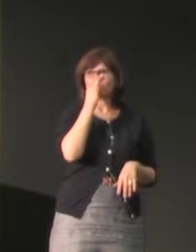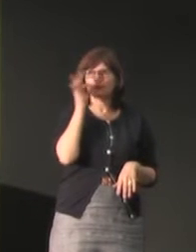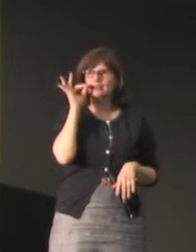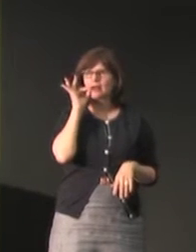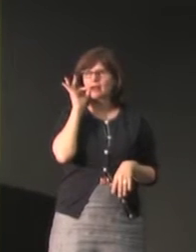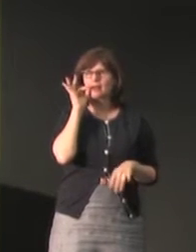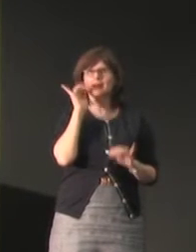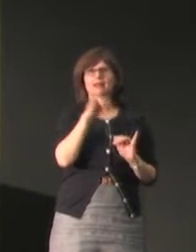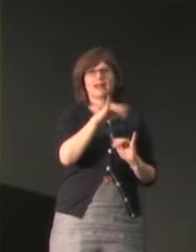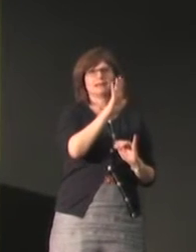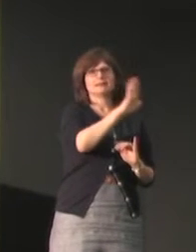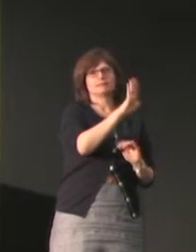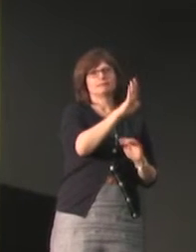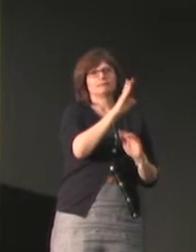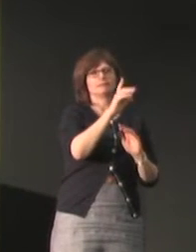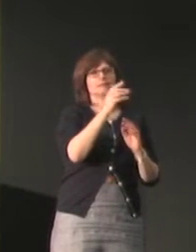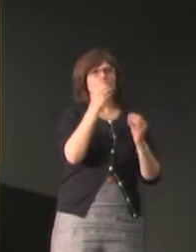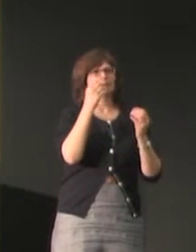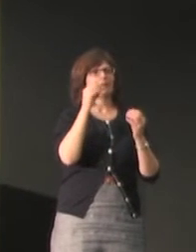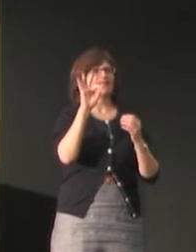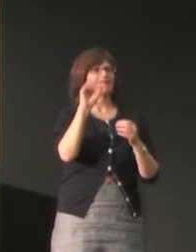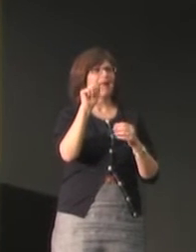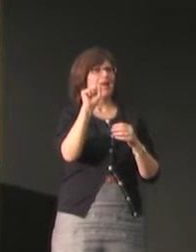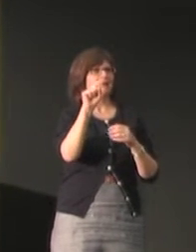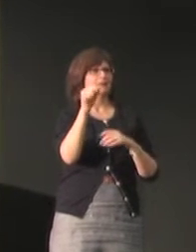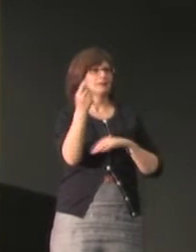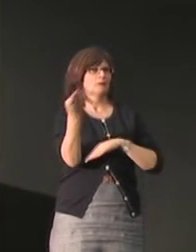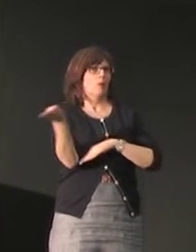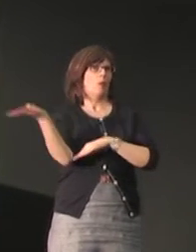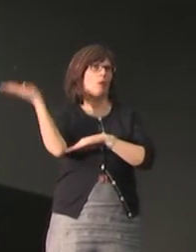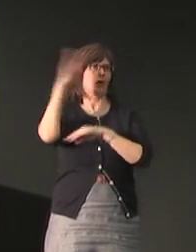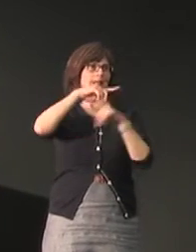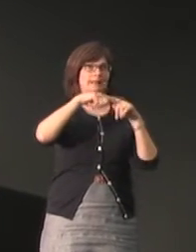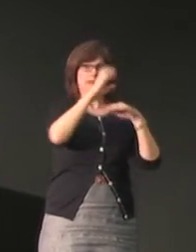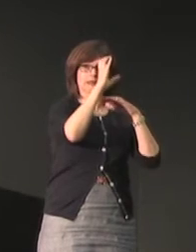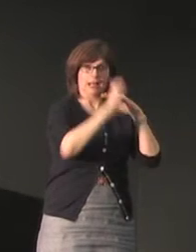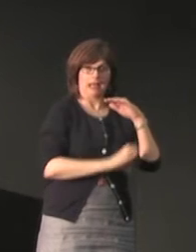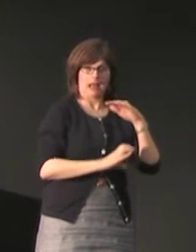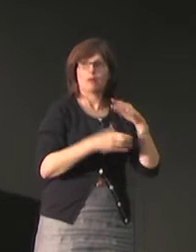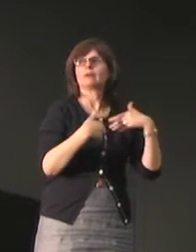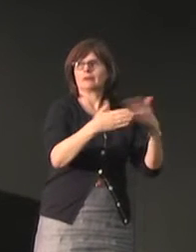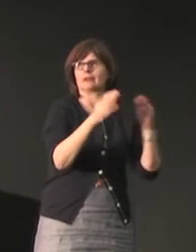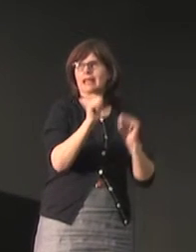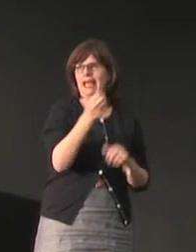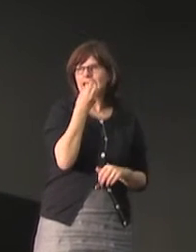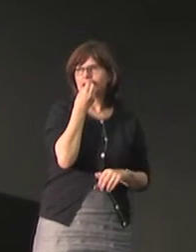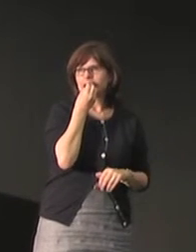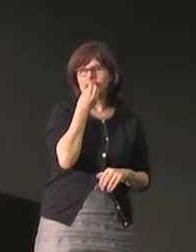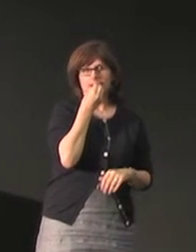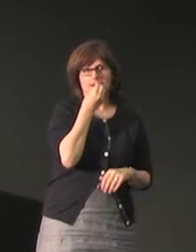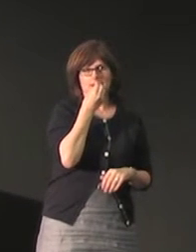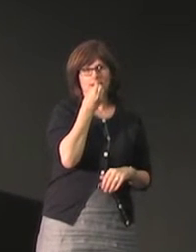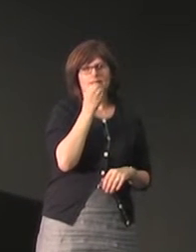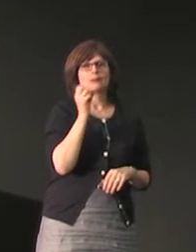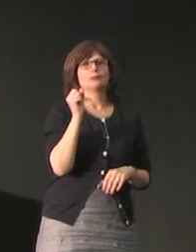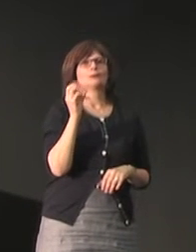we avoid going at Ramadan we want to respect their holidays and their fasting and